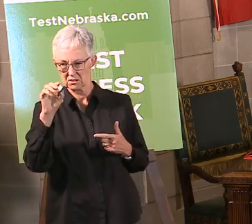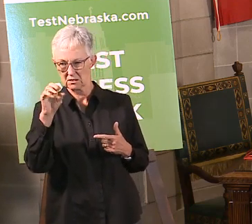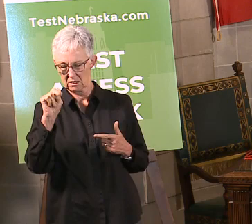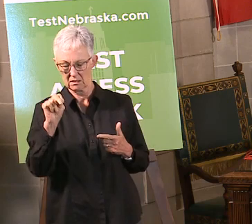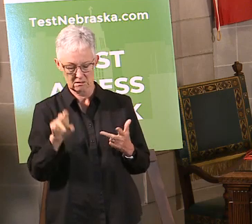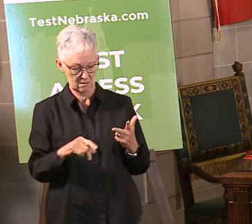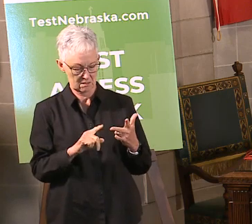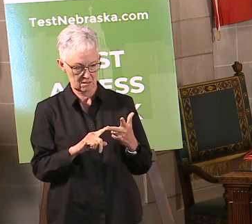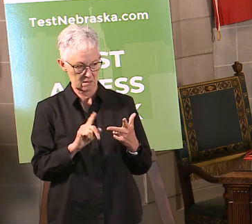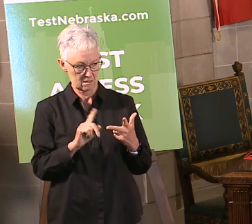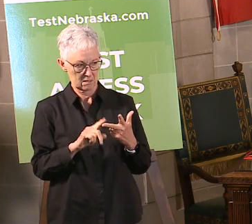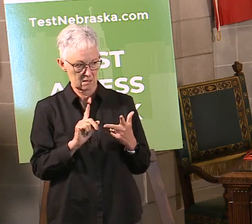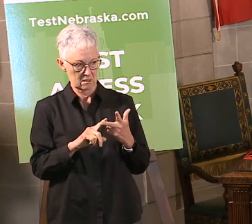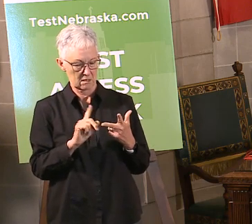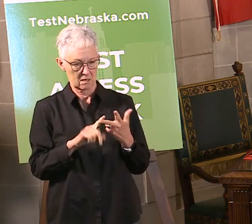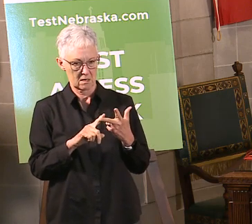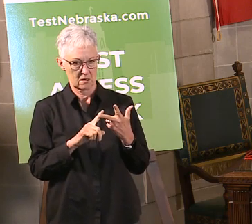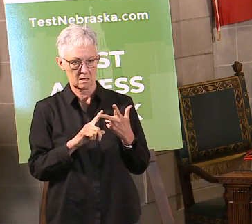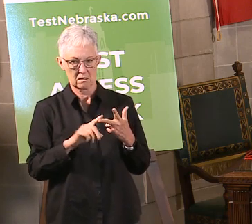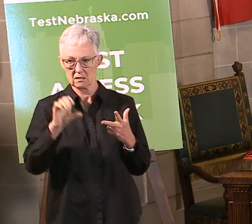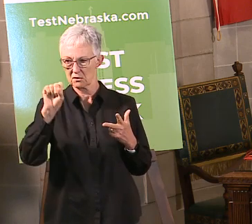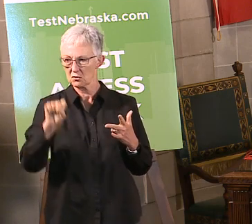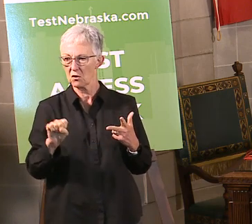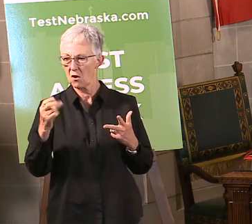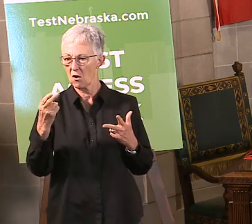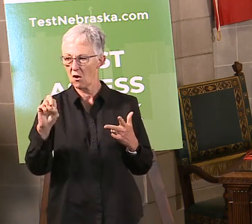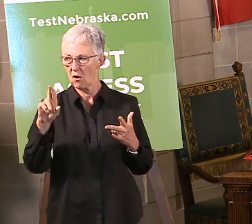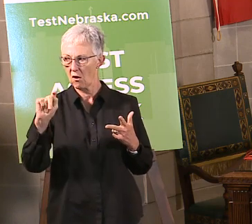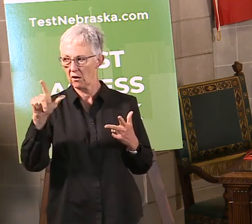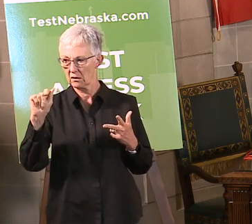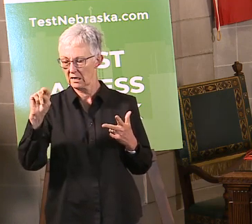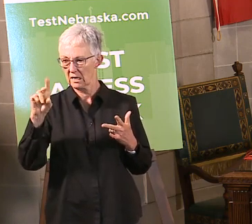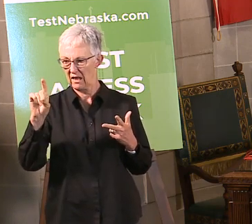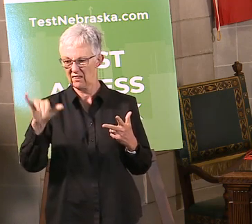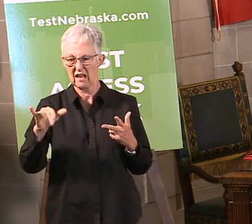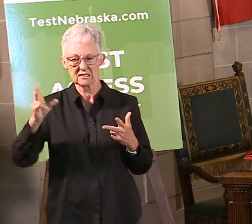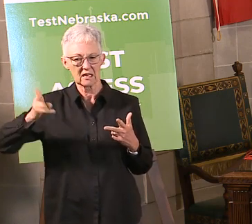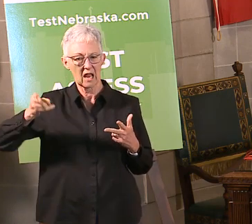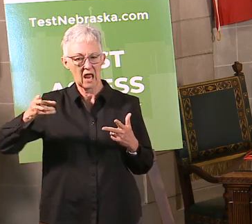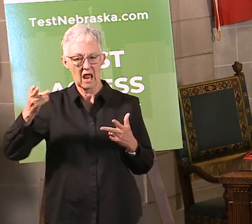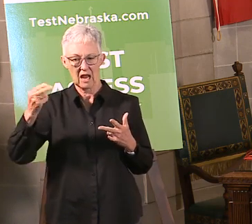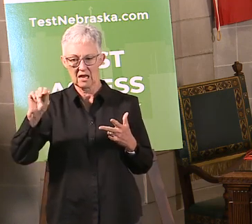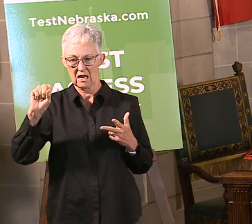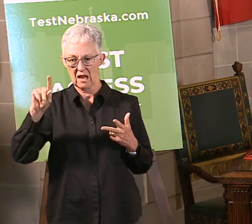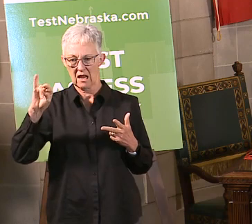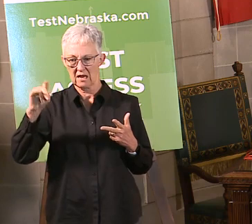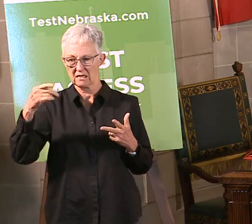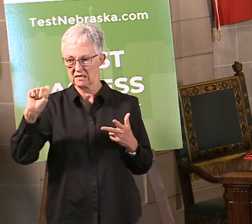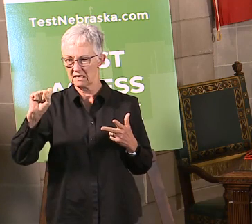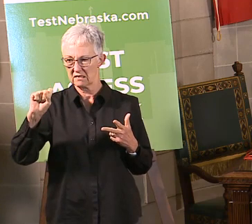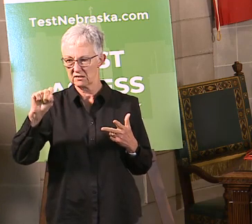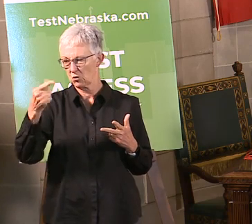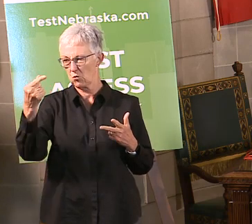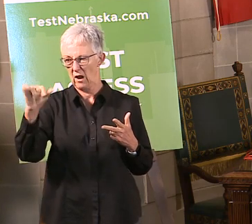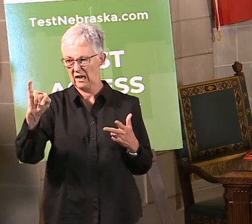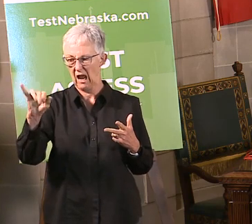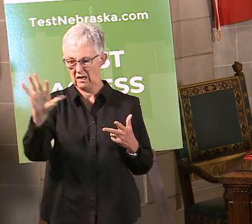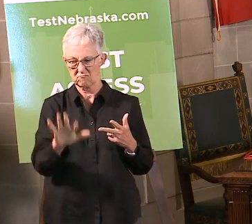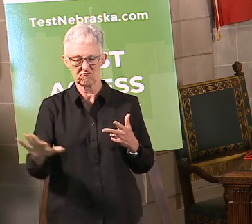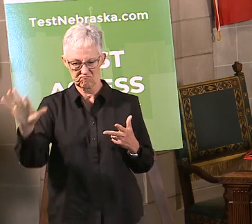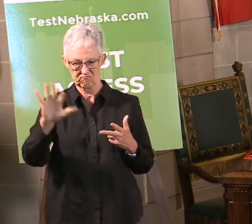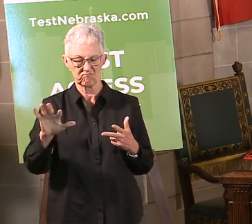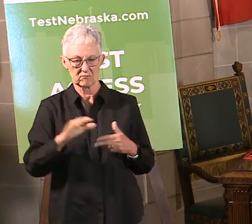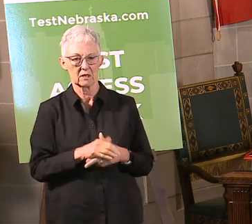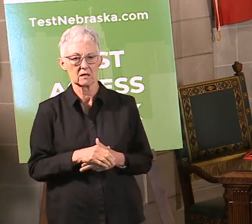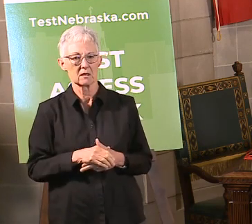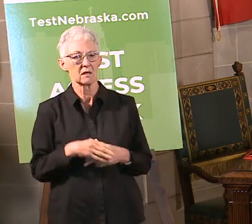And then South Heartland is Hastings in the area there south of Grand Island. So you'll